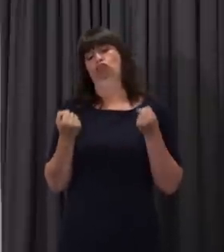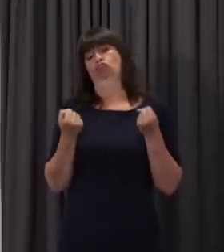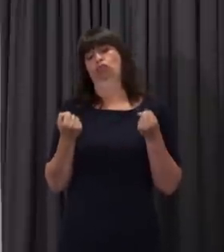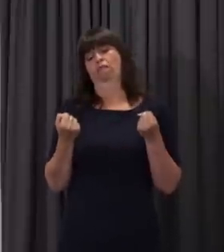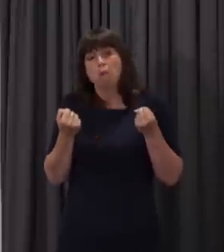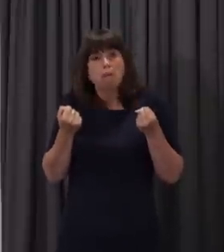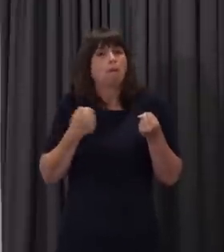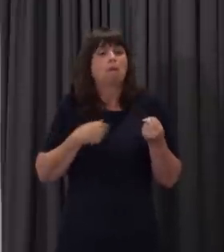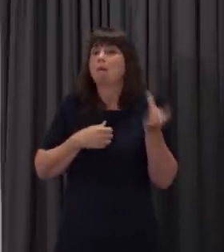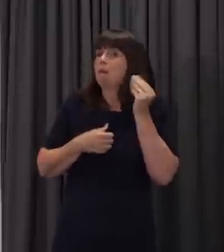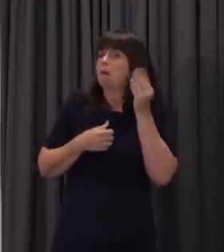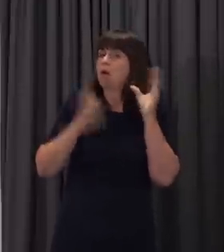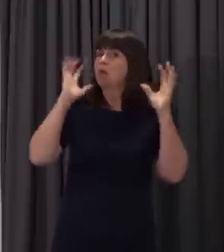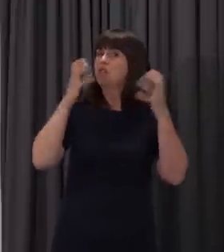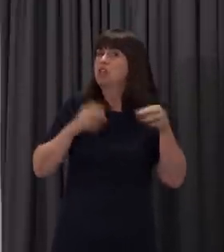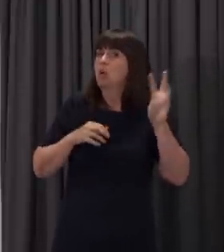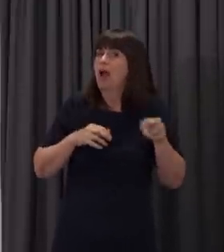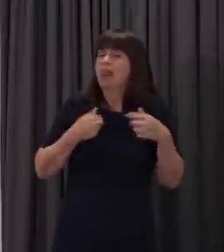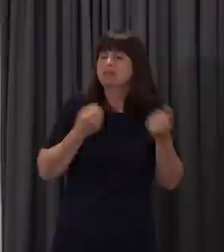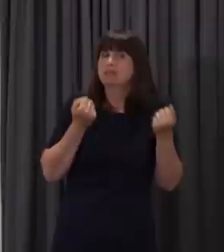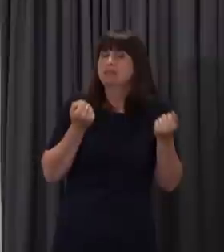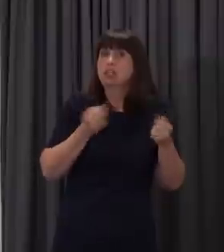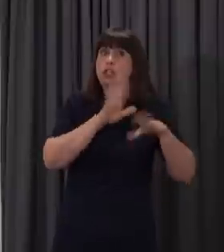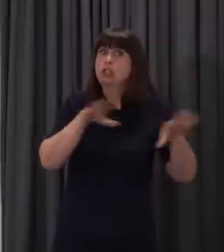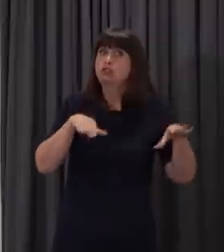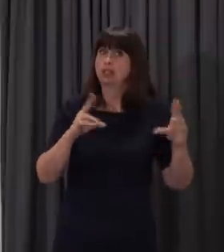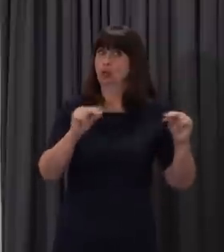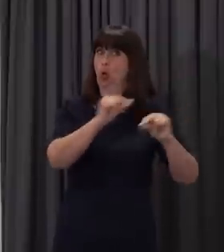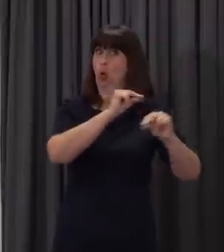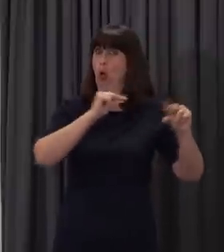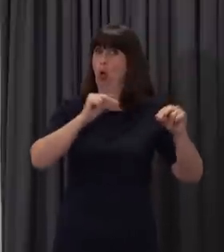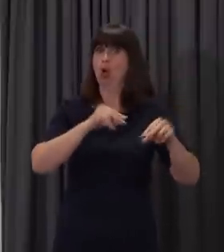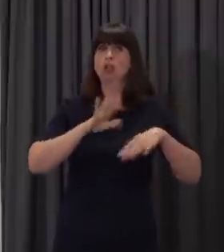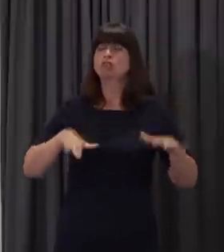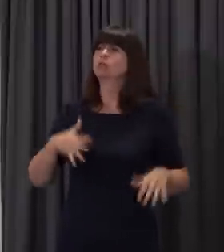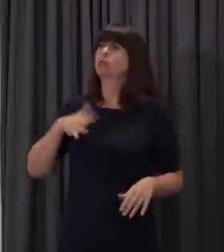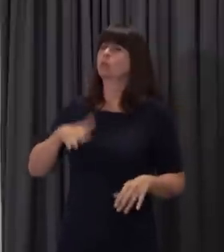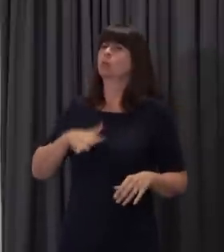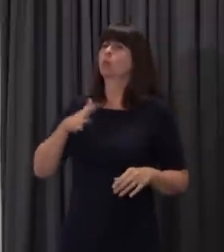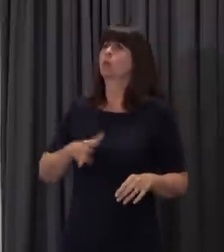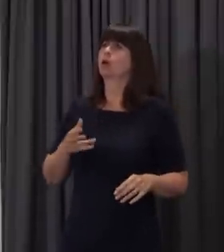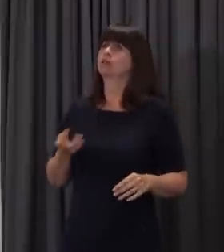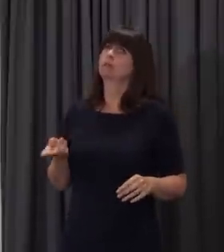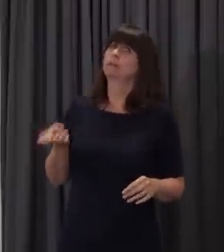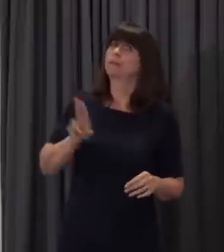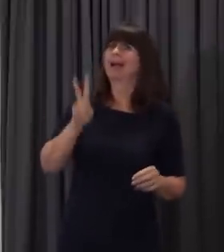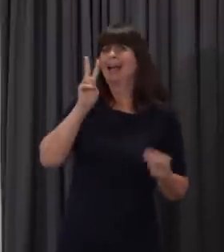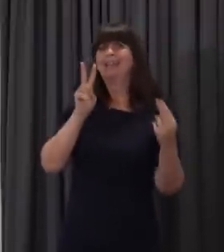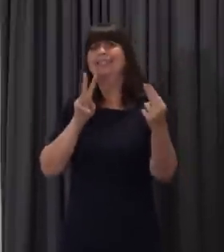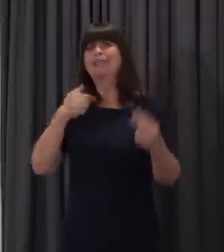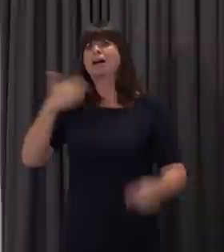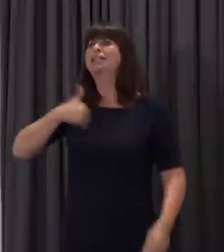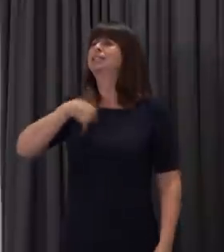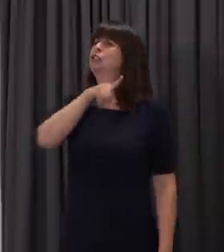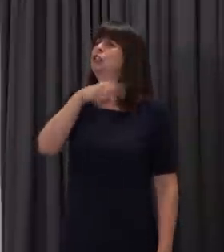your colleagues on BBC Radio Wales that had clips from children, many of them want that opportunity to go back in to see their